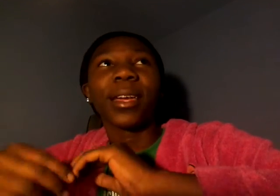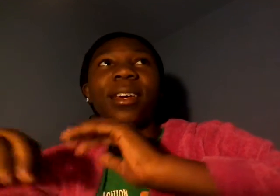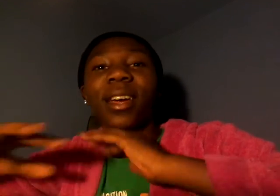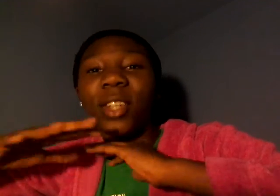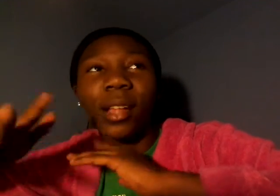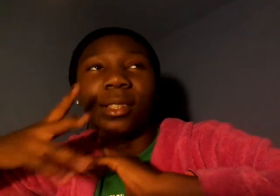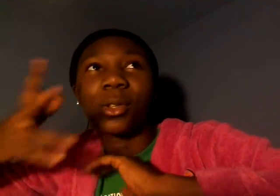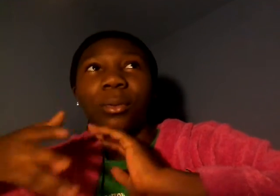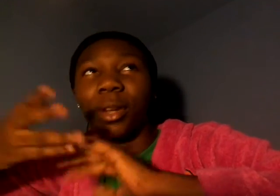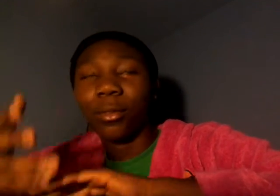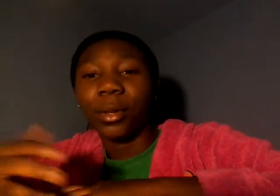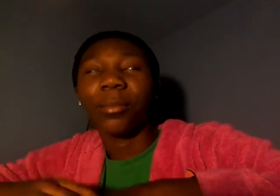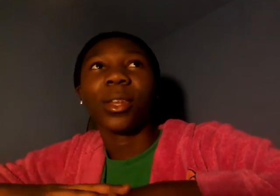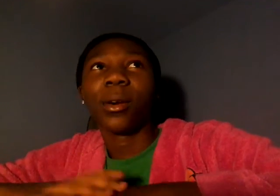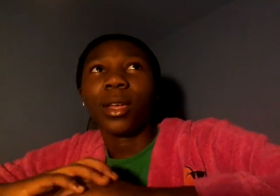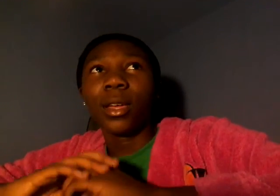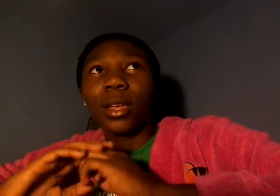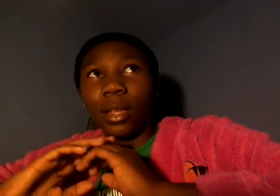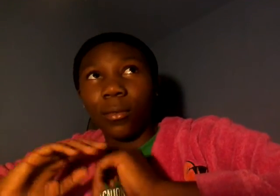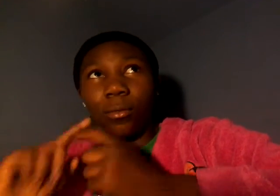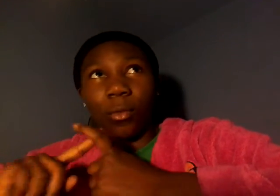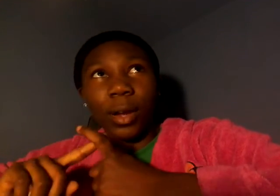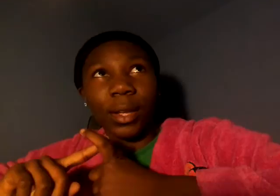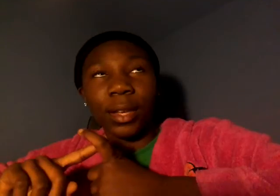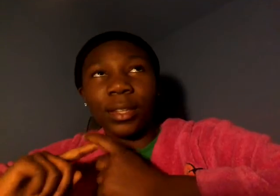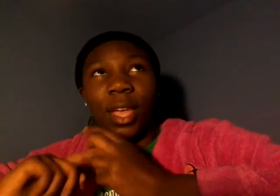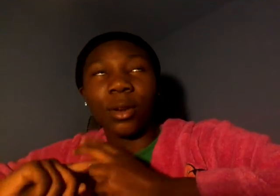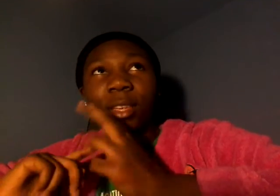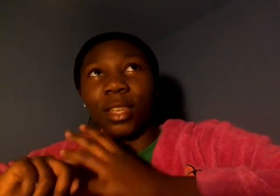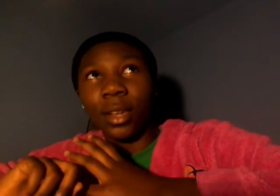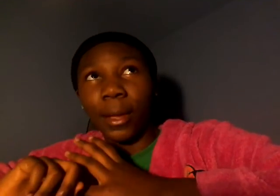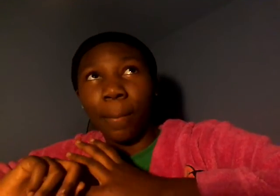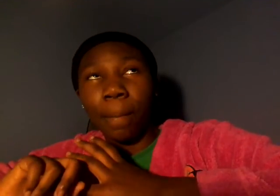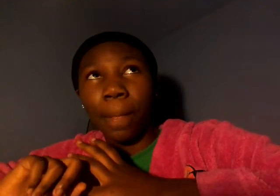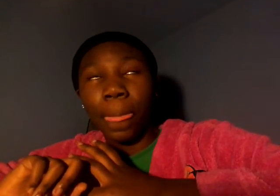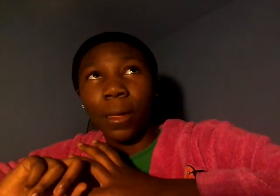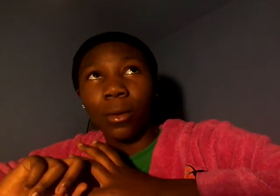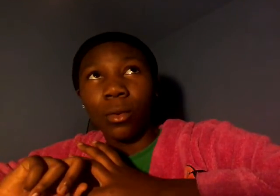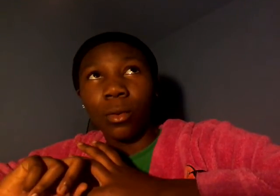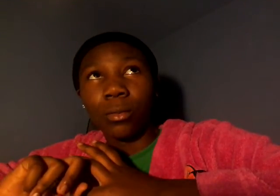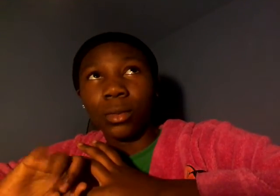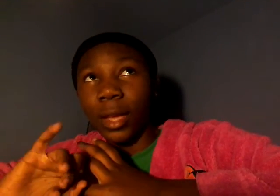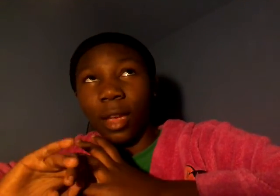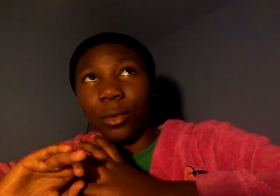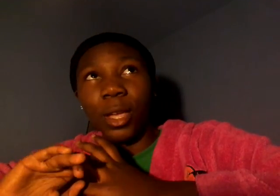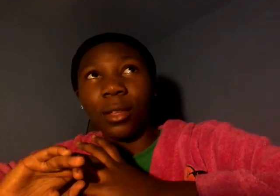like a challenge or whatever type of video friday saturday sunday not every day